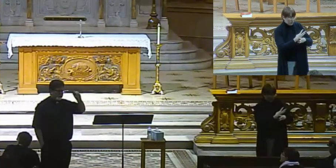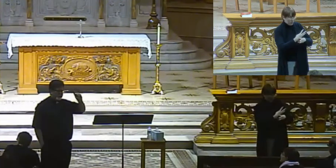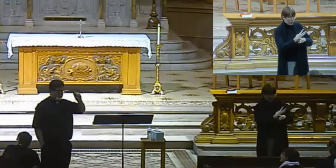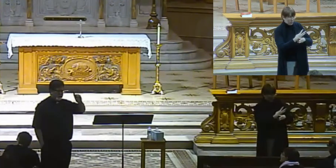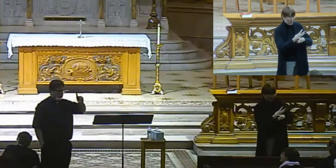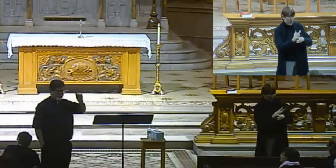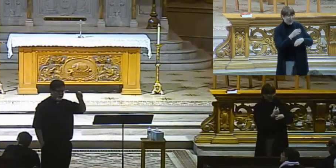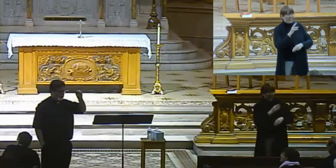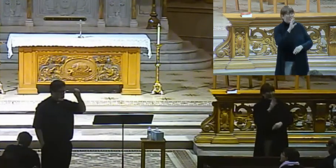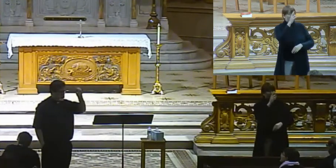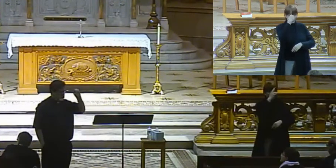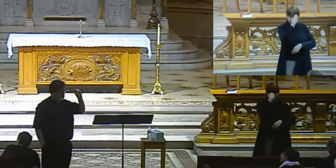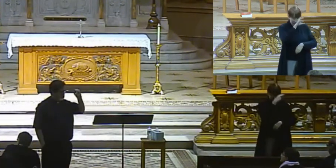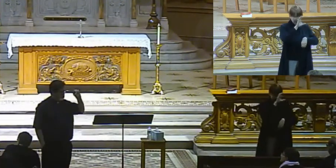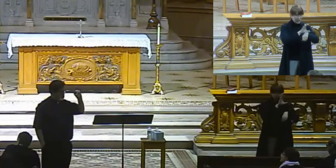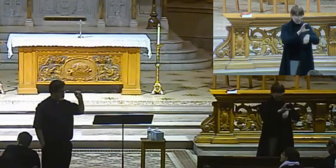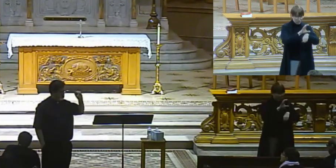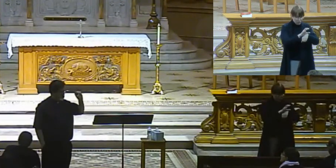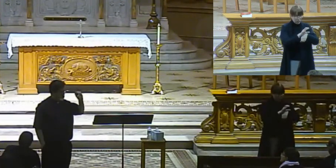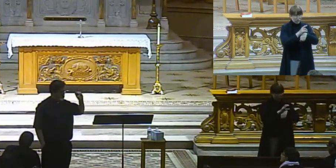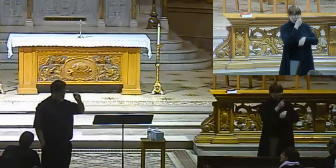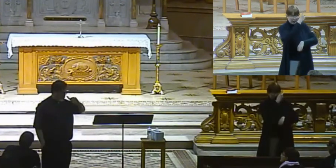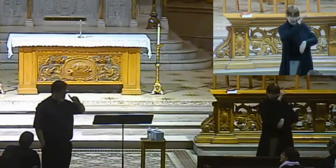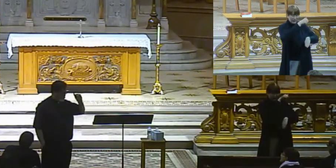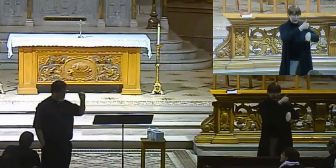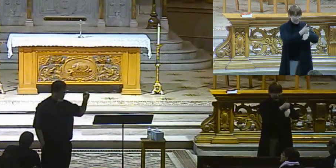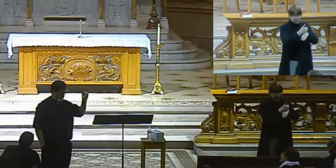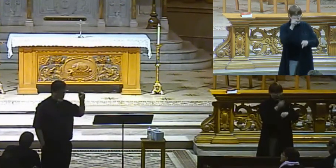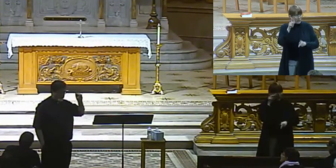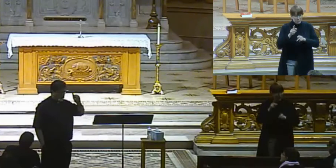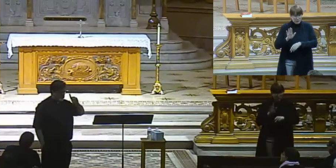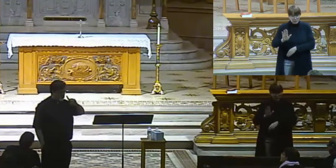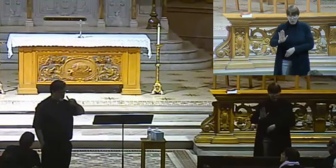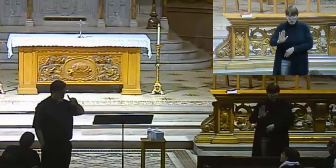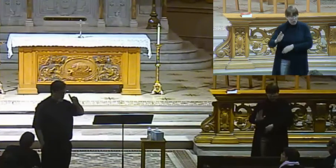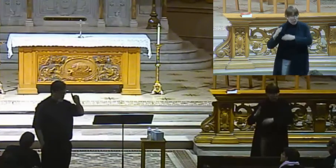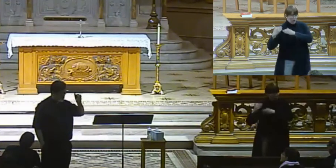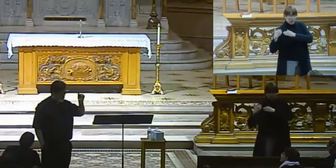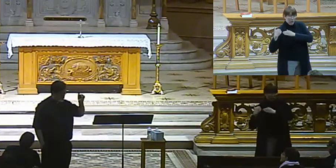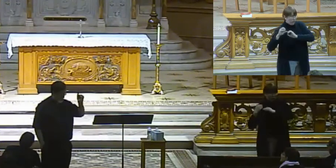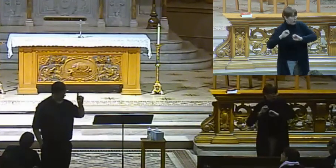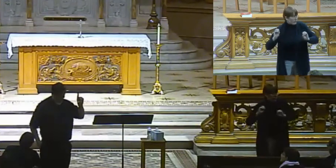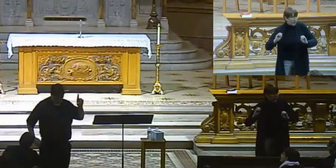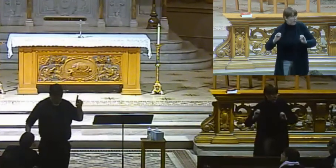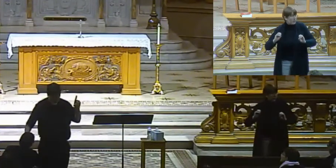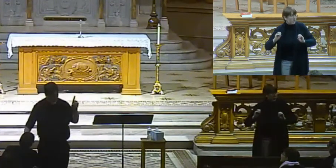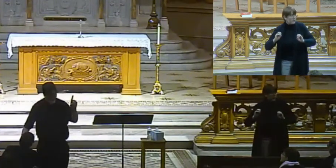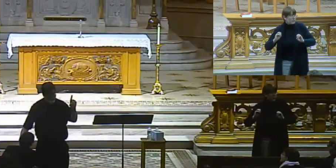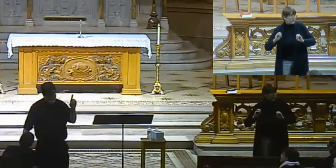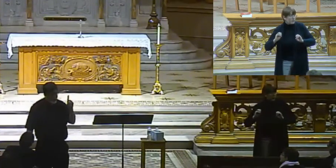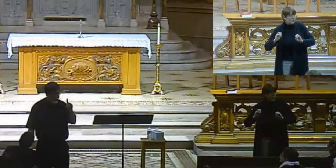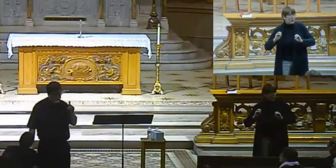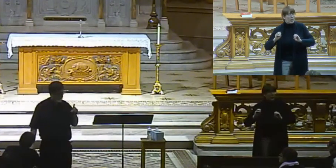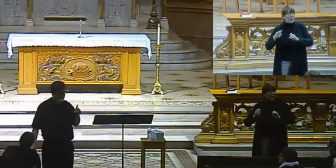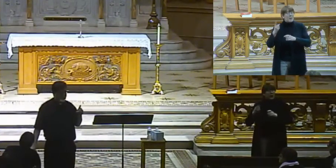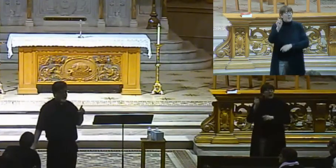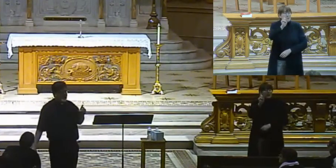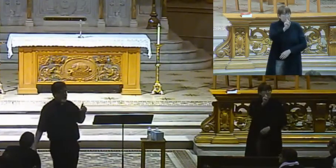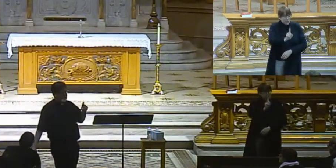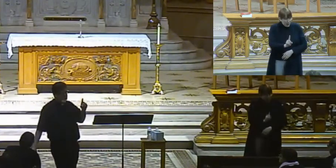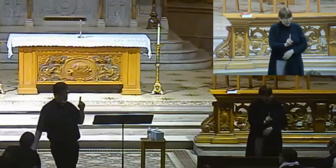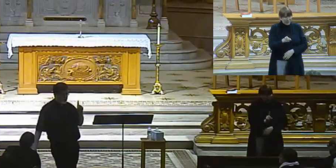Catholic church is the church that he founded. Those who through no fault of their own who have not come to know that, all right, but